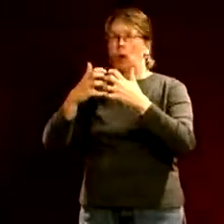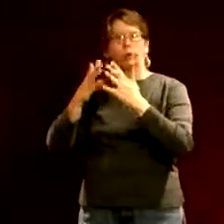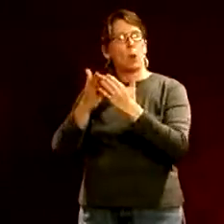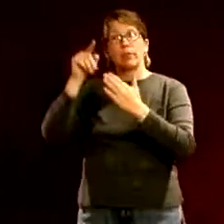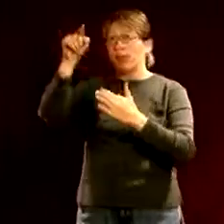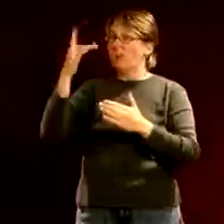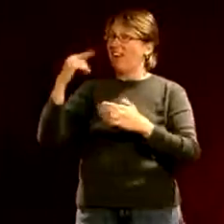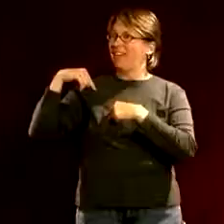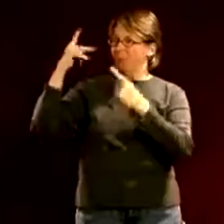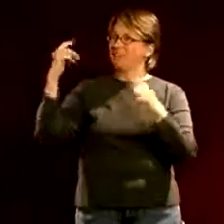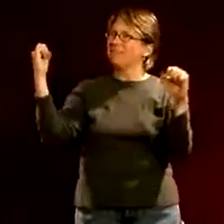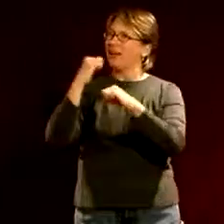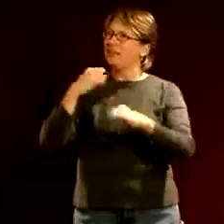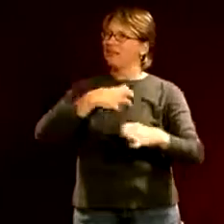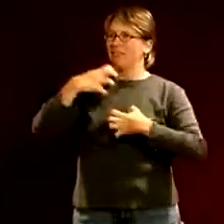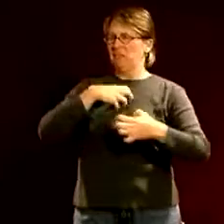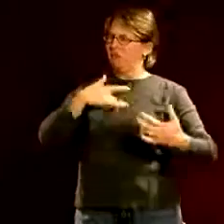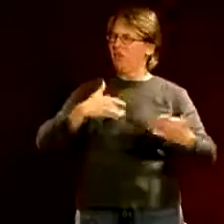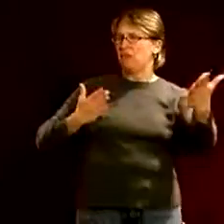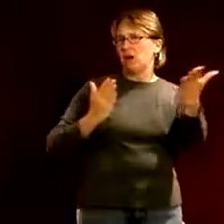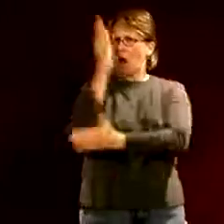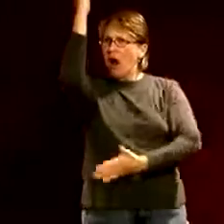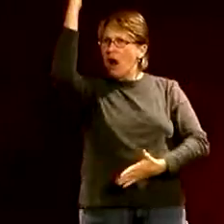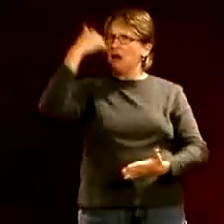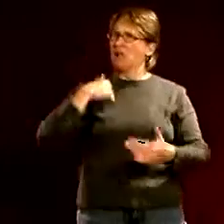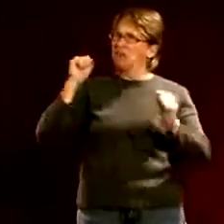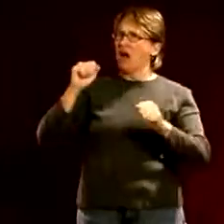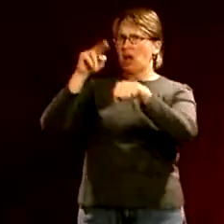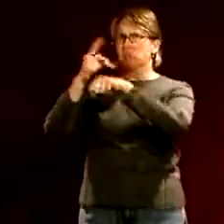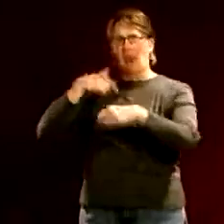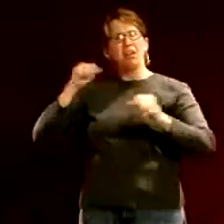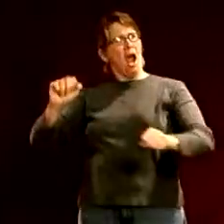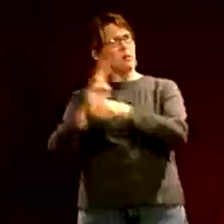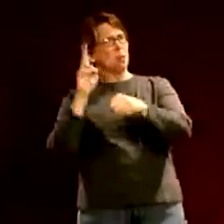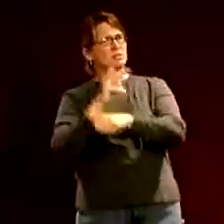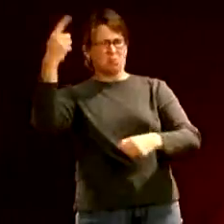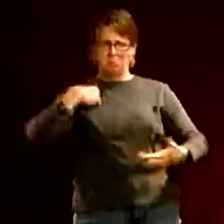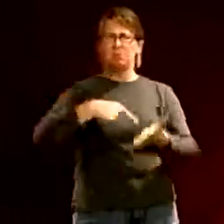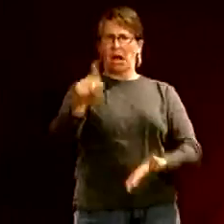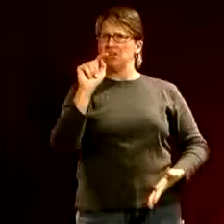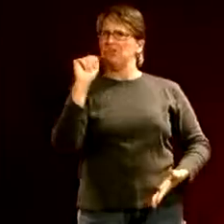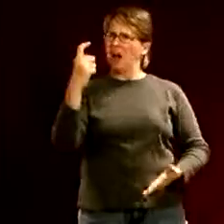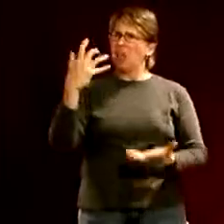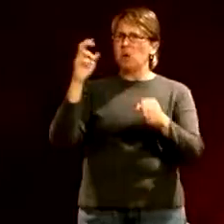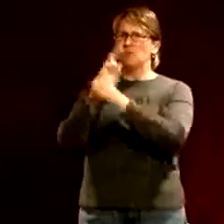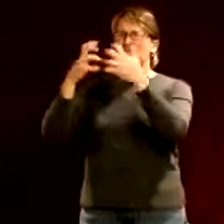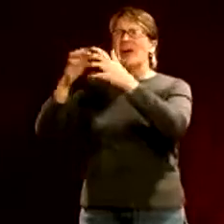vehicles and sometimes it's very frustrating and there's been a lot of controversy some people are claiming we have rights to use motorized vehicles in this lake we have